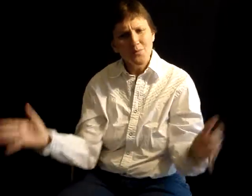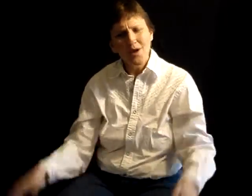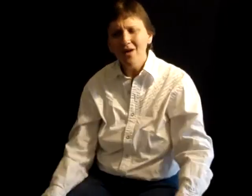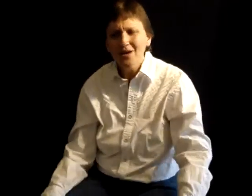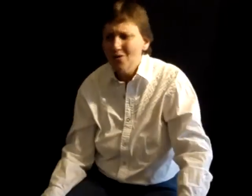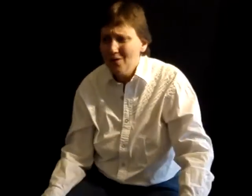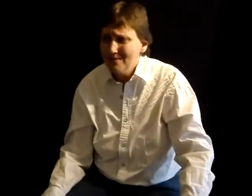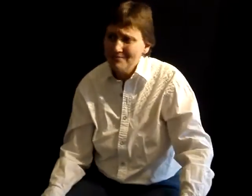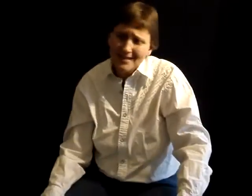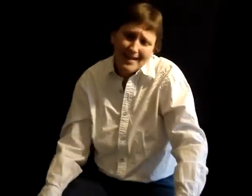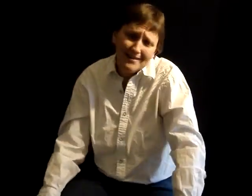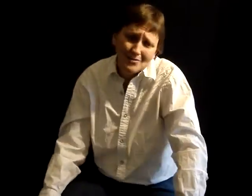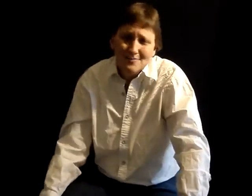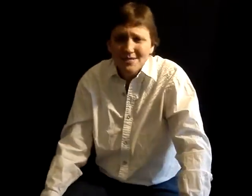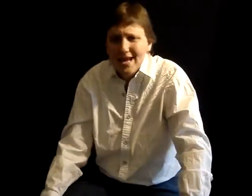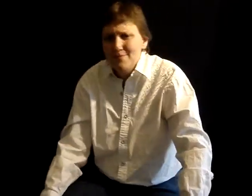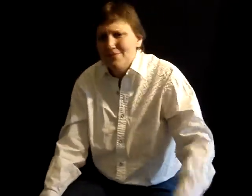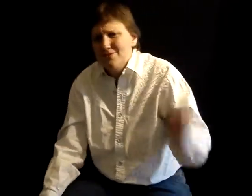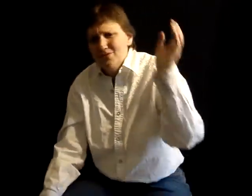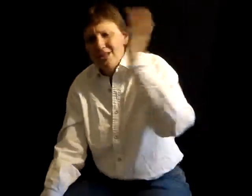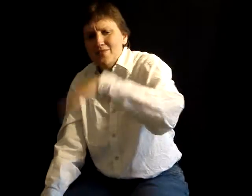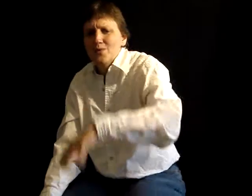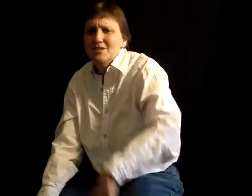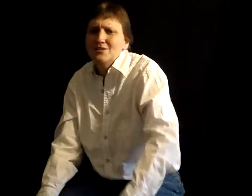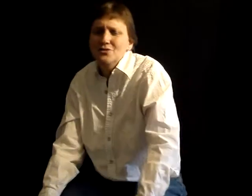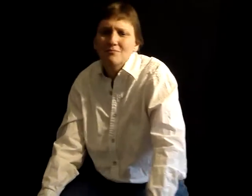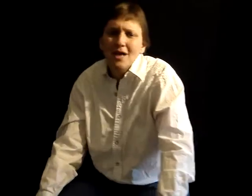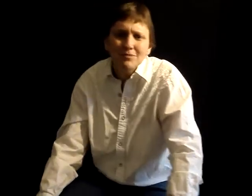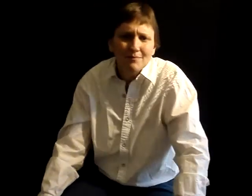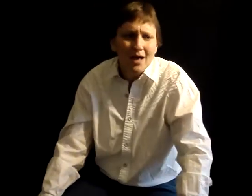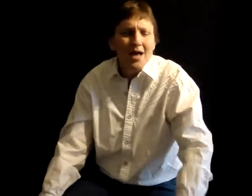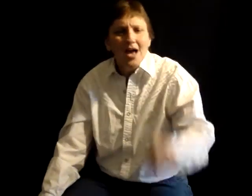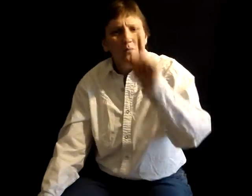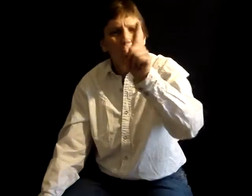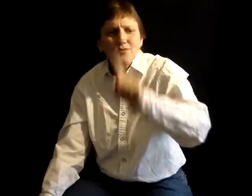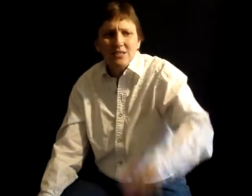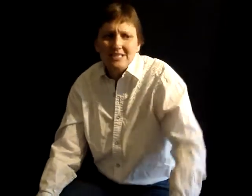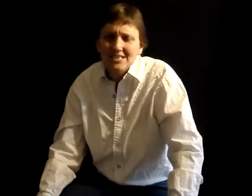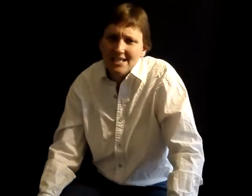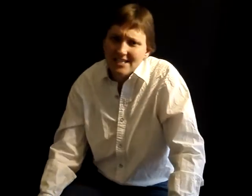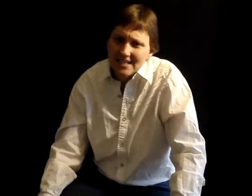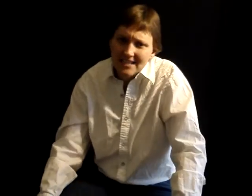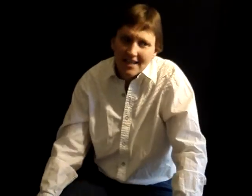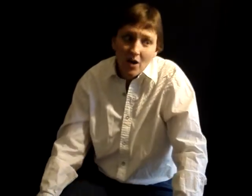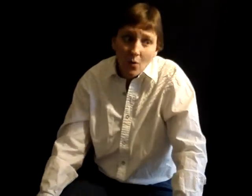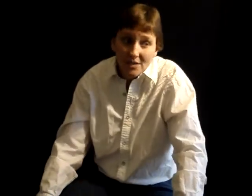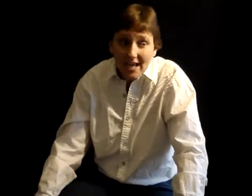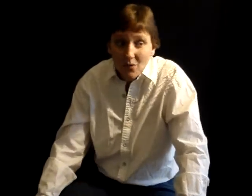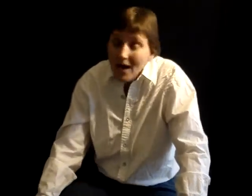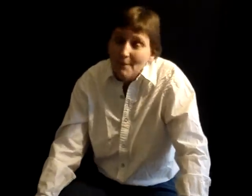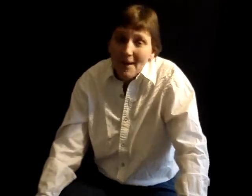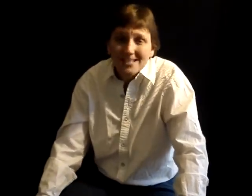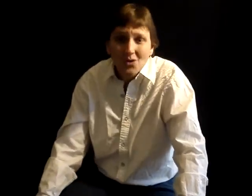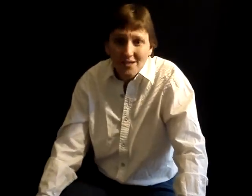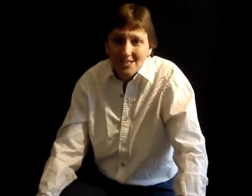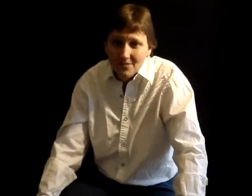Well, I'll go, well, yeah, corruption happens, and there's nothing we can do, and blah, blah, blah, blah, and one voice doesn't change anything. Well, I'll tell you what, mine's going to.